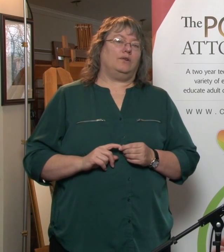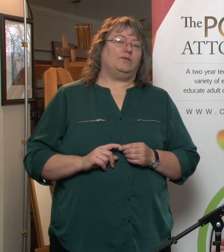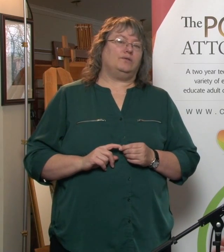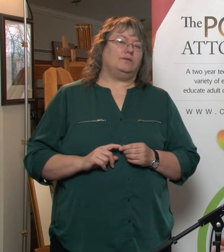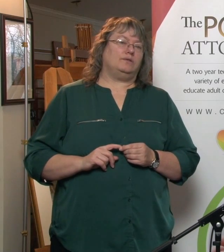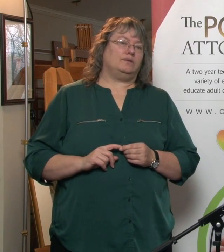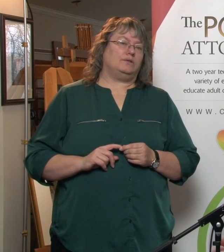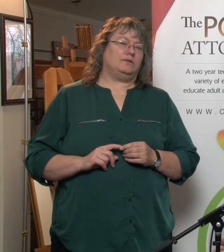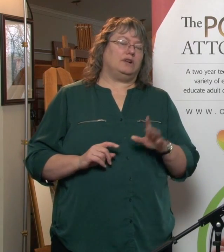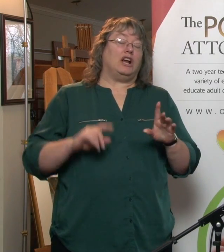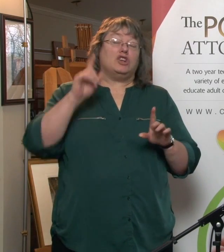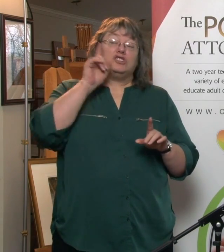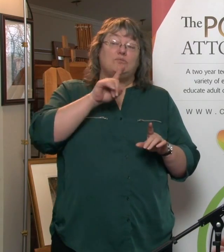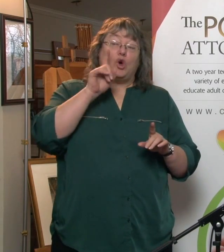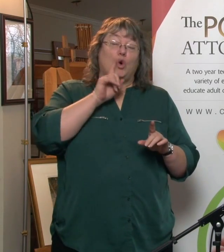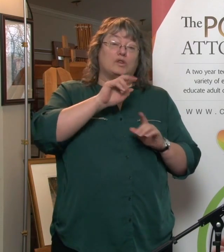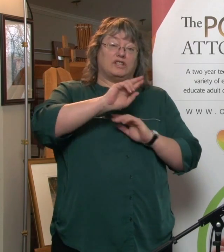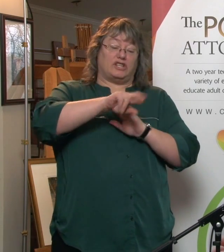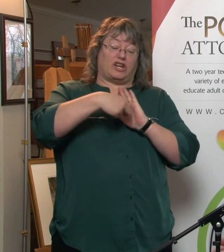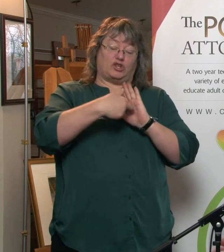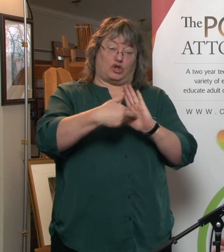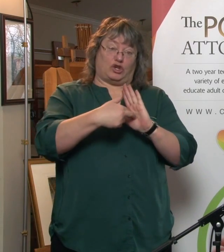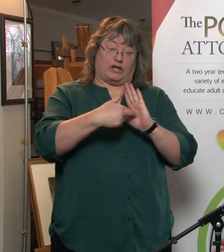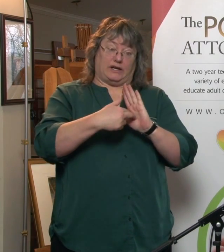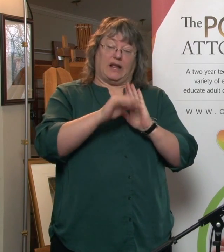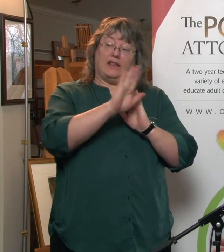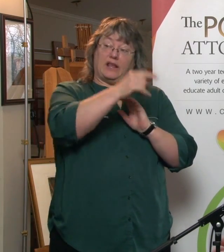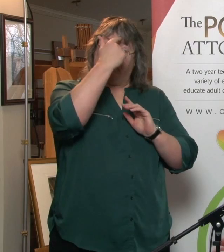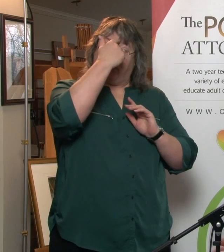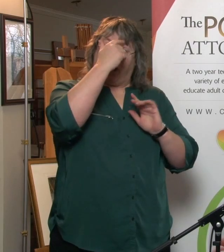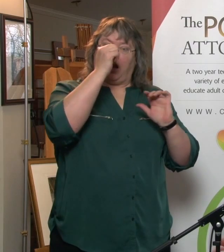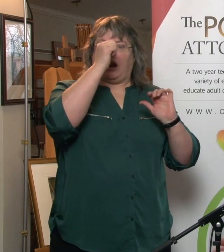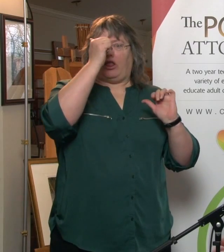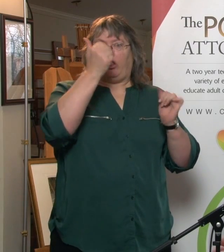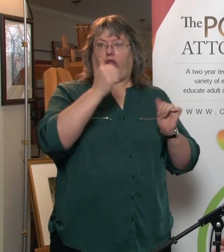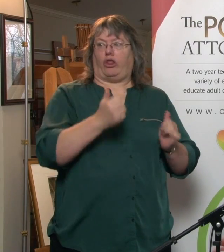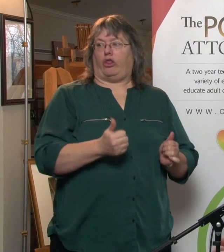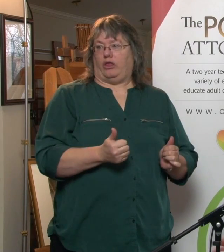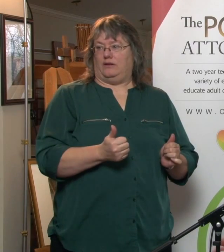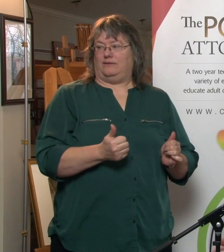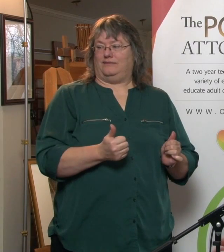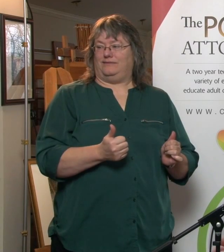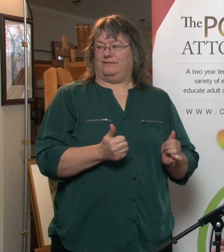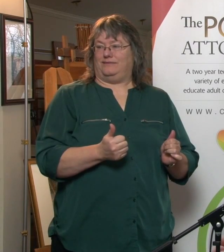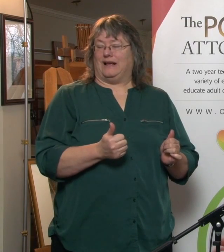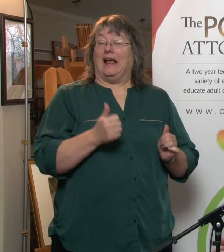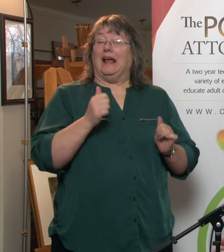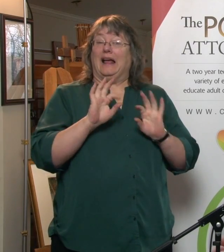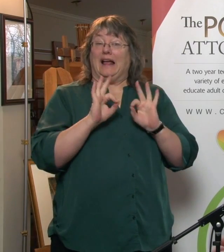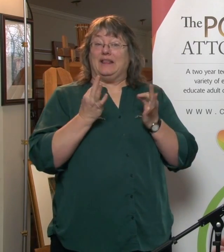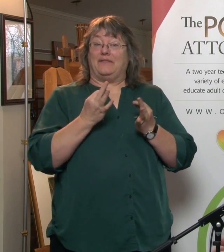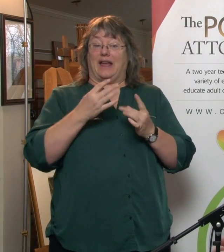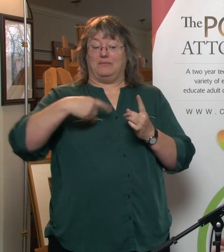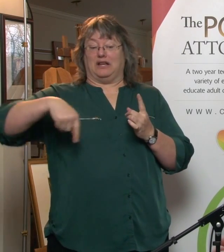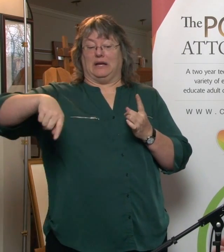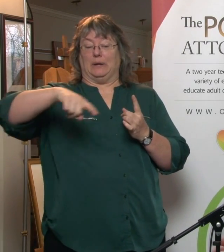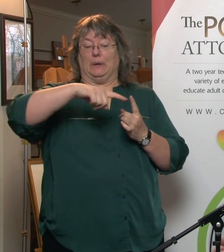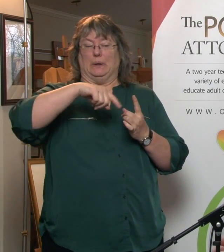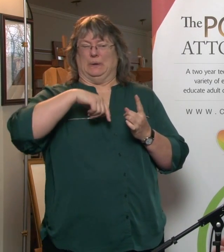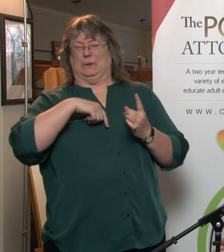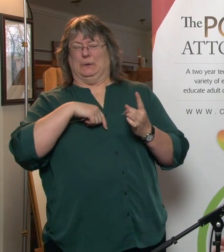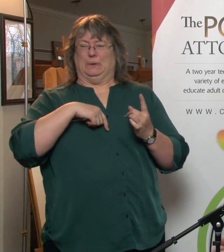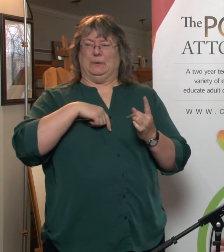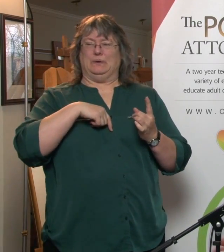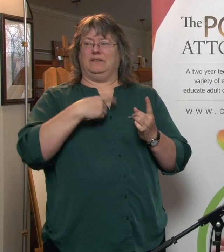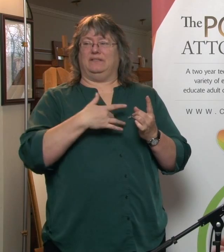what if the attorney starts to lose their capacity and the family around them doesn't like what the attorney is